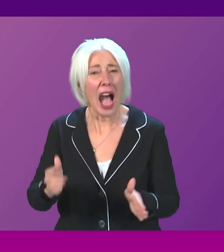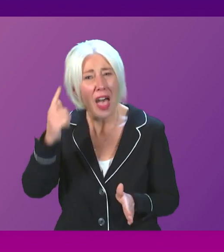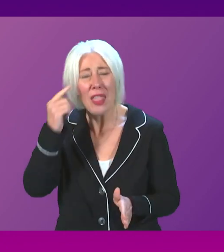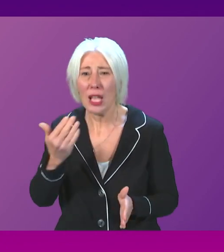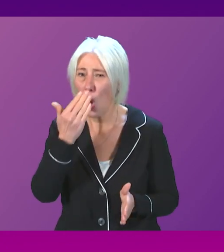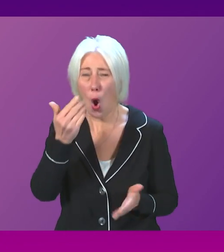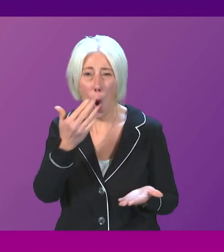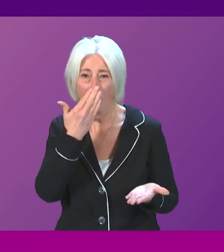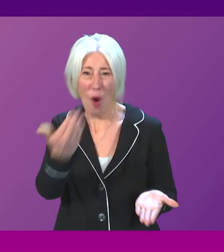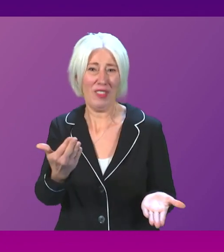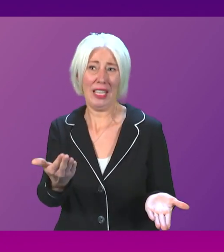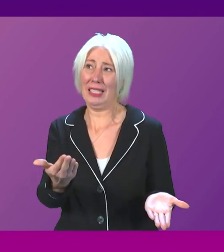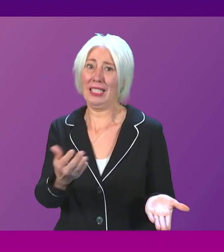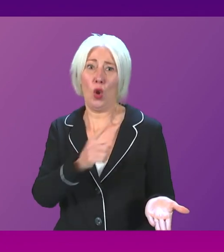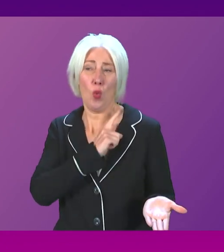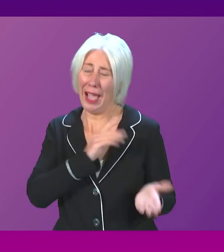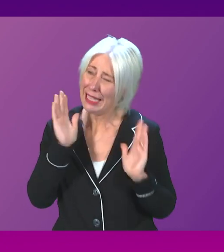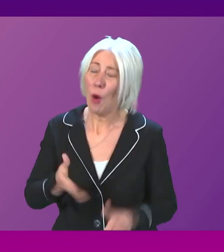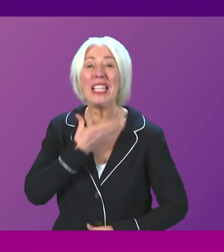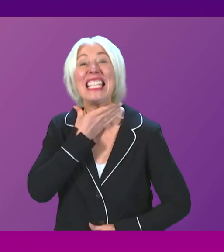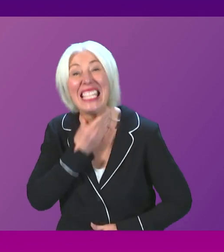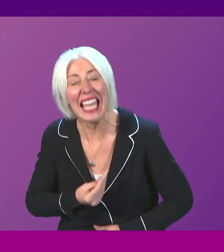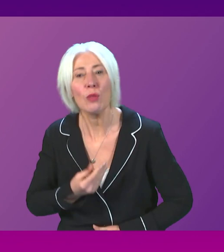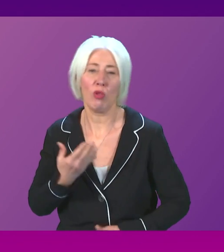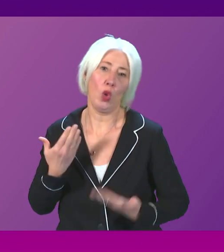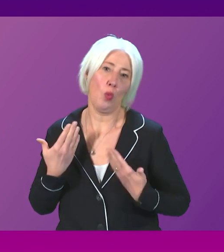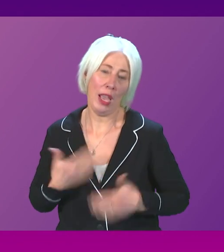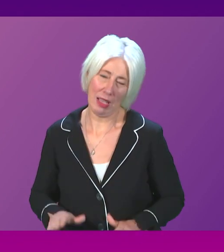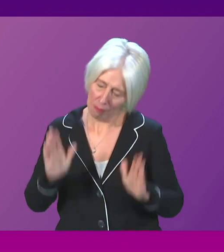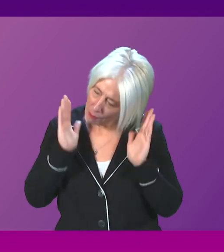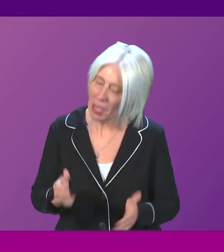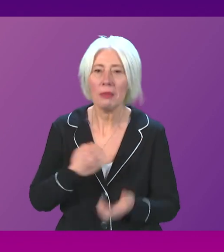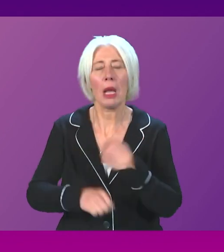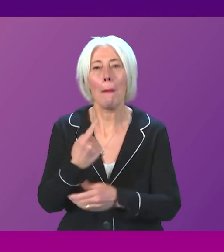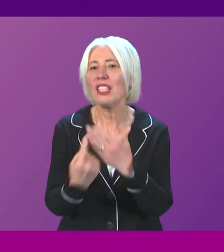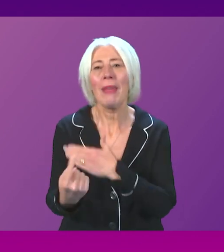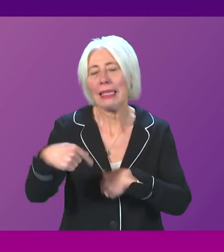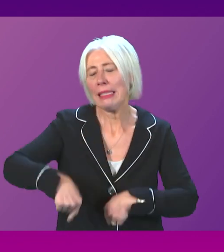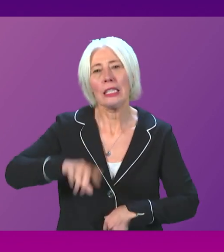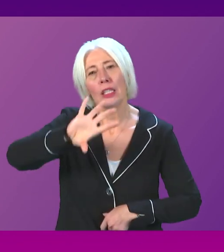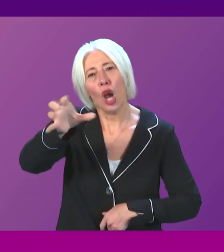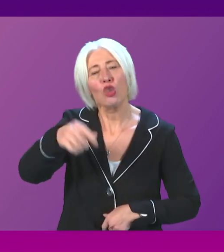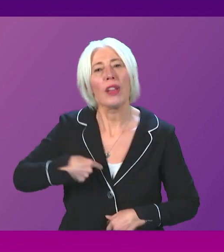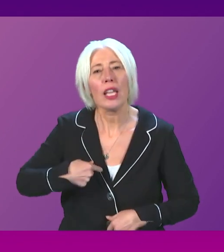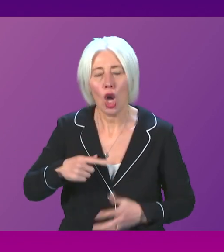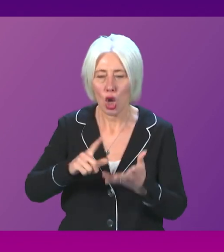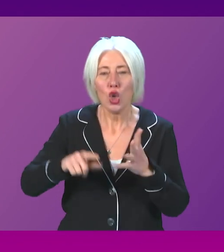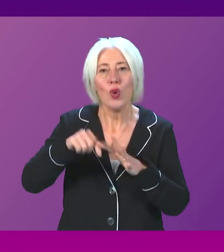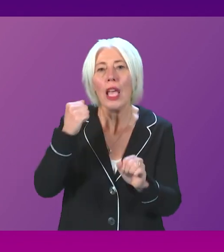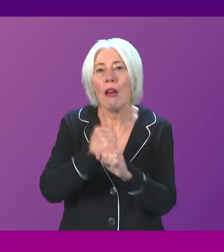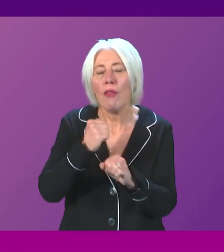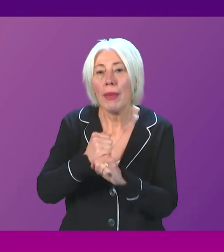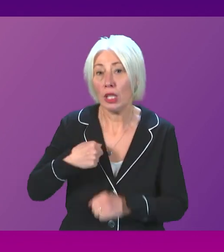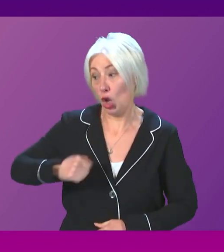obvious to people why we so desperately need to be an independent country. We have a UK government that